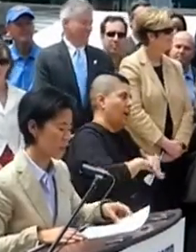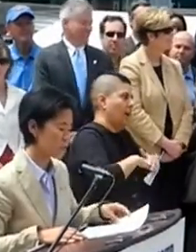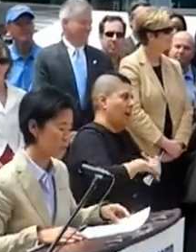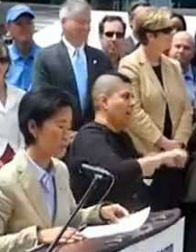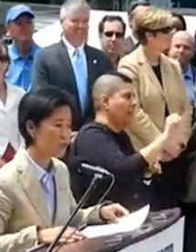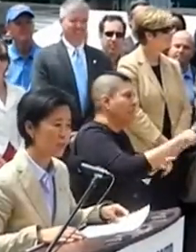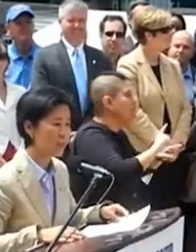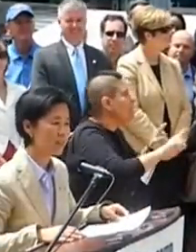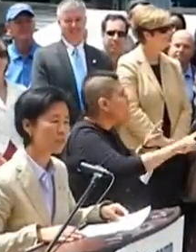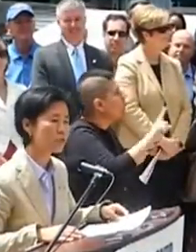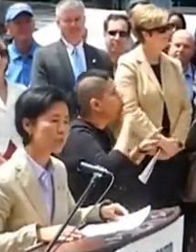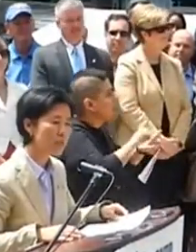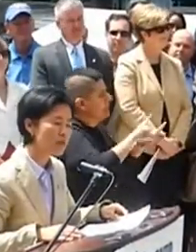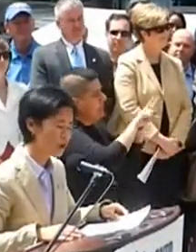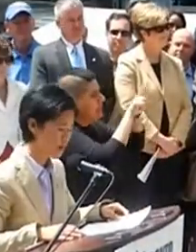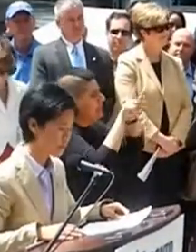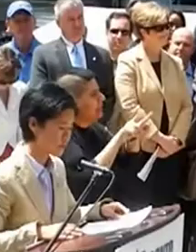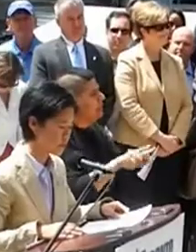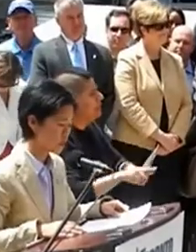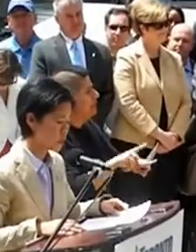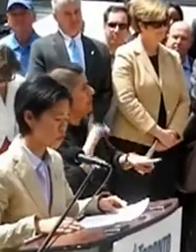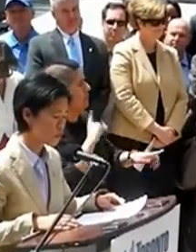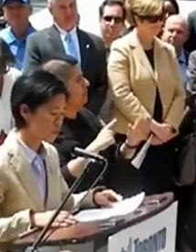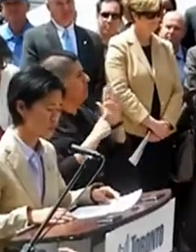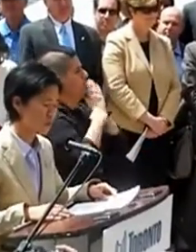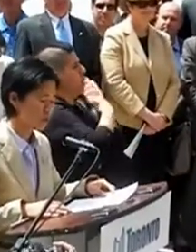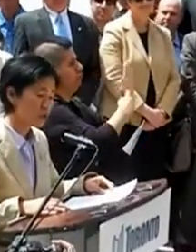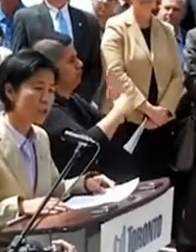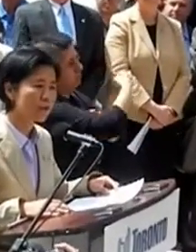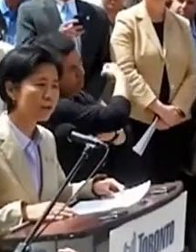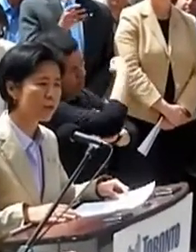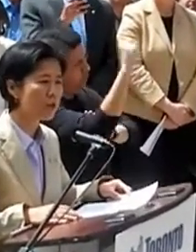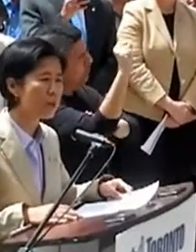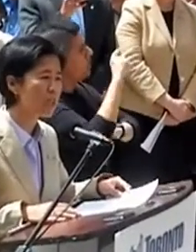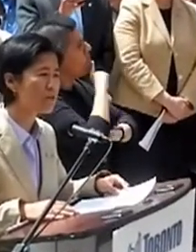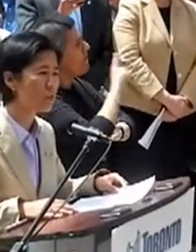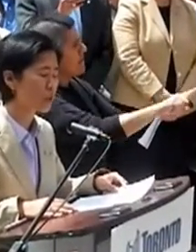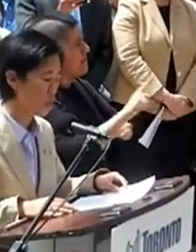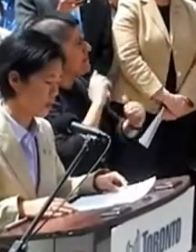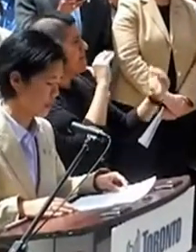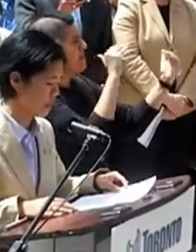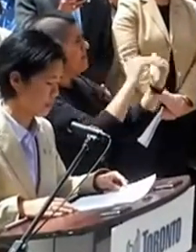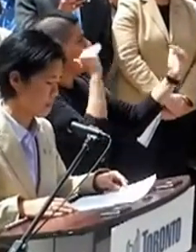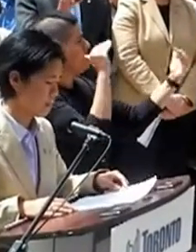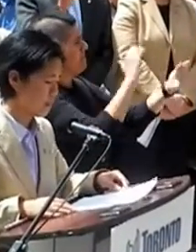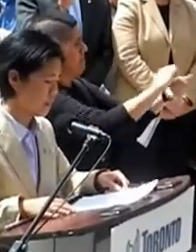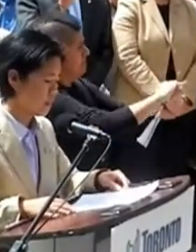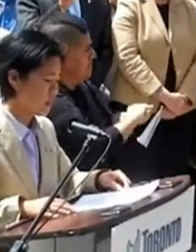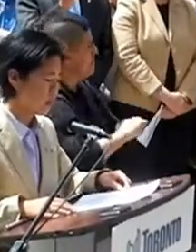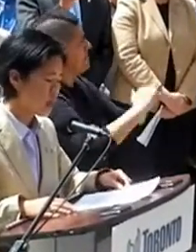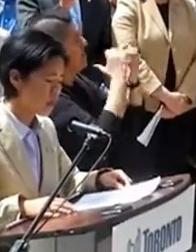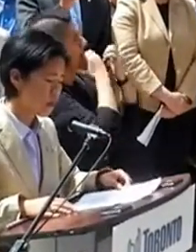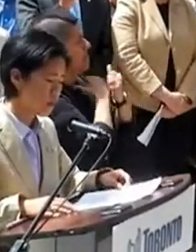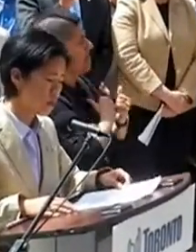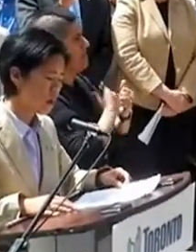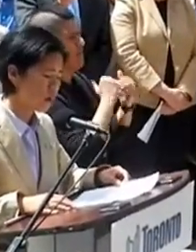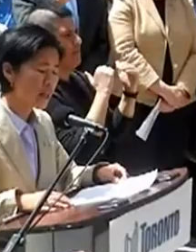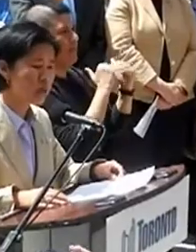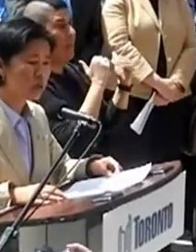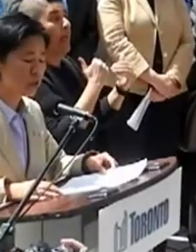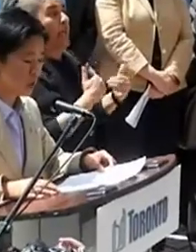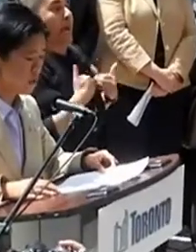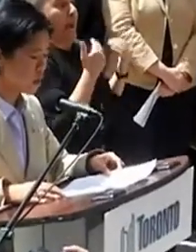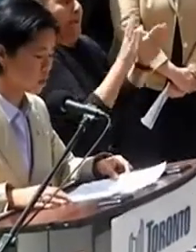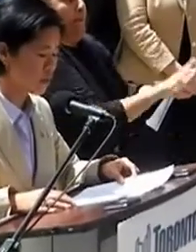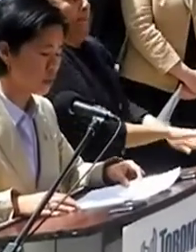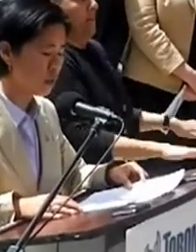also a time to demonstrate and to redouble our efforts to achieve true and meaningful equality. Young people are